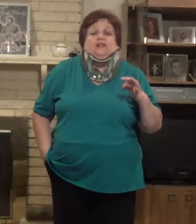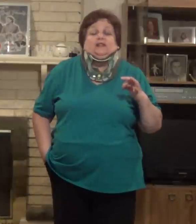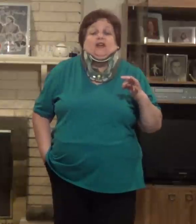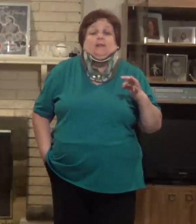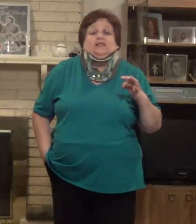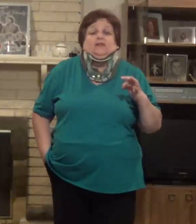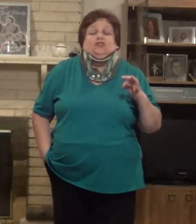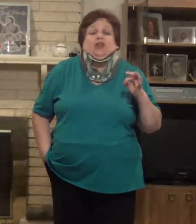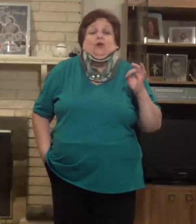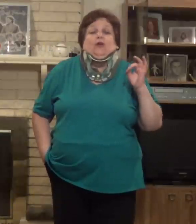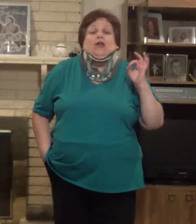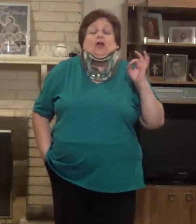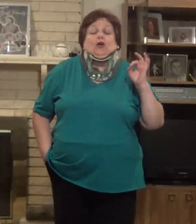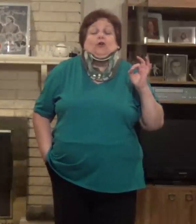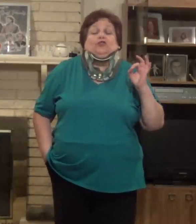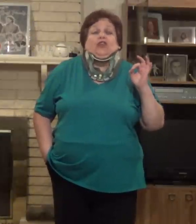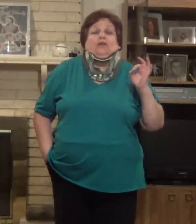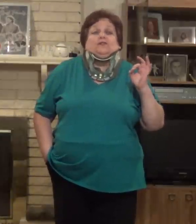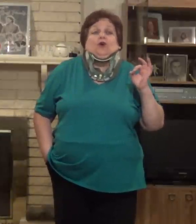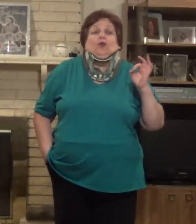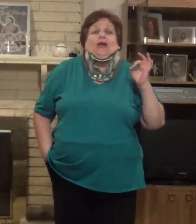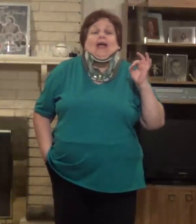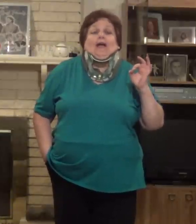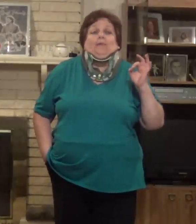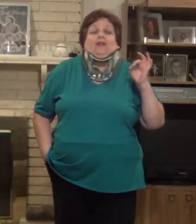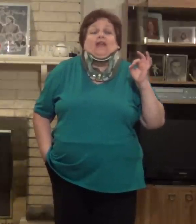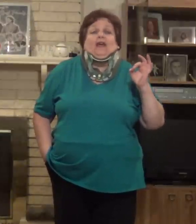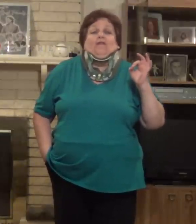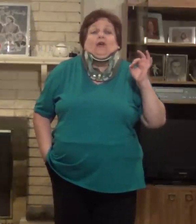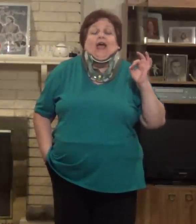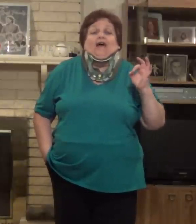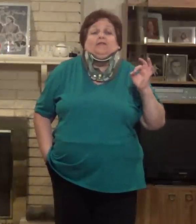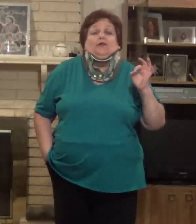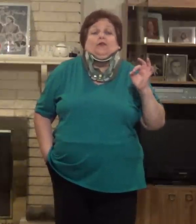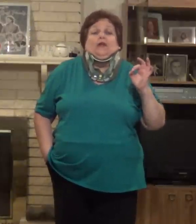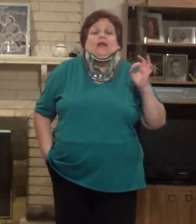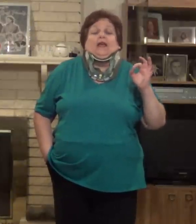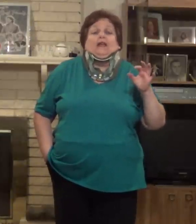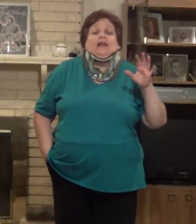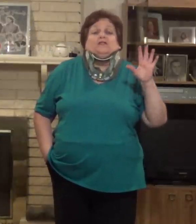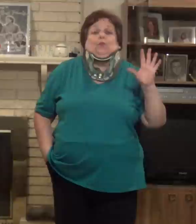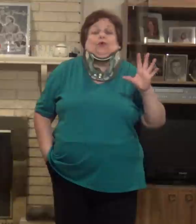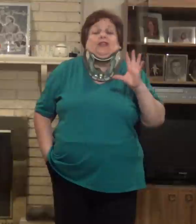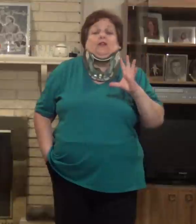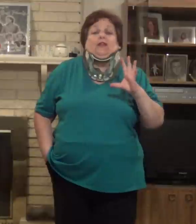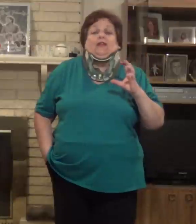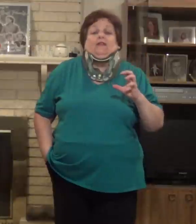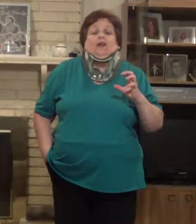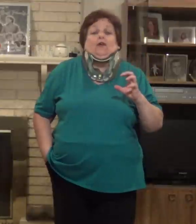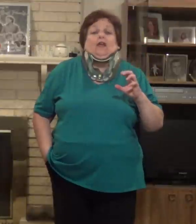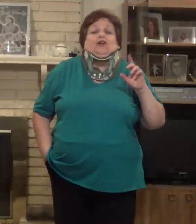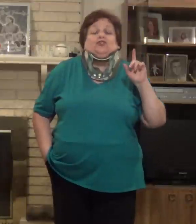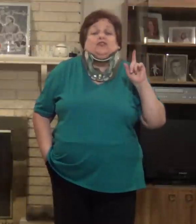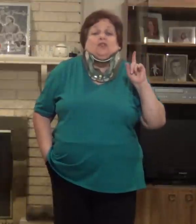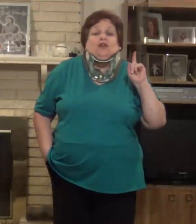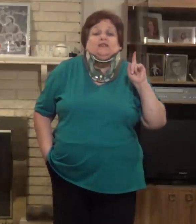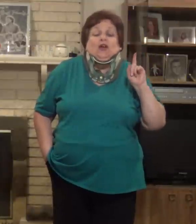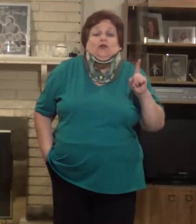nice comments on the channel. Her channel is called Happily Ever After, and it has the word healing in there. She's lost 100